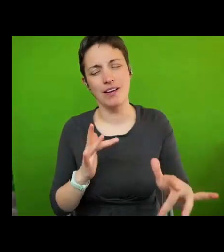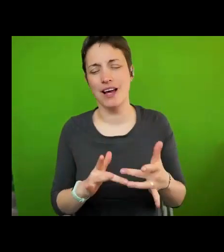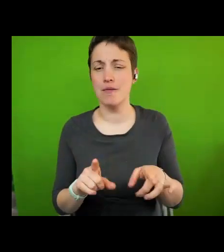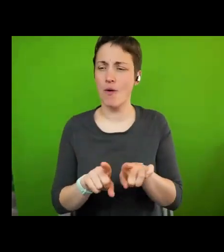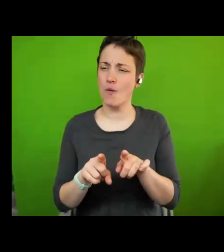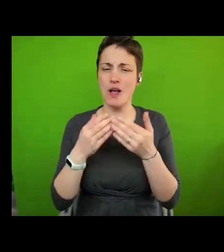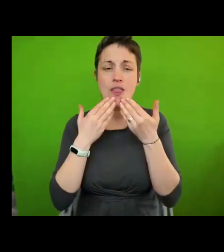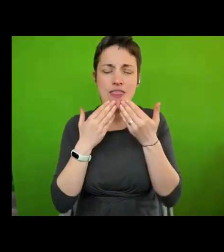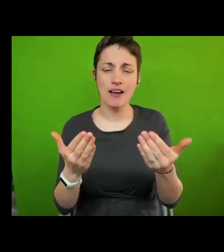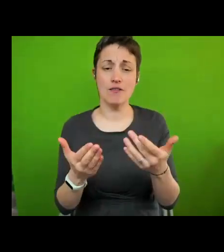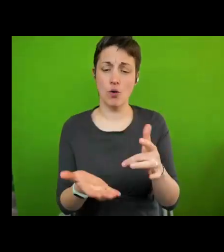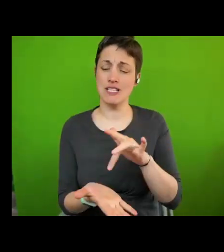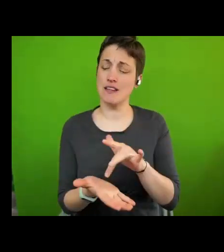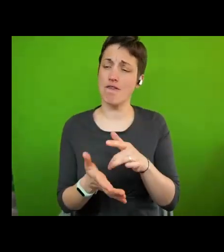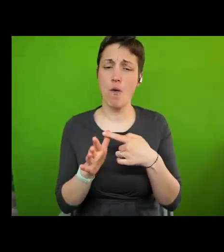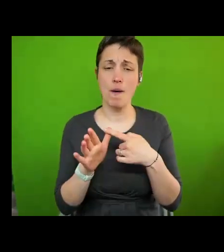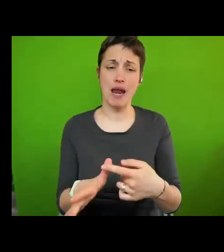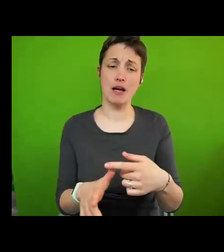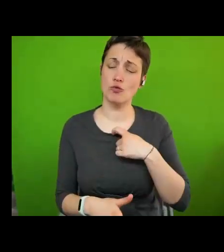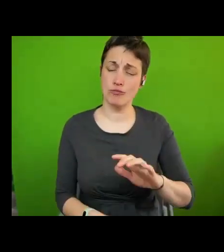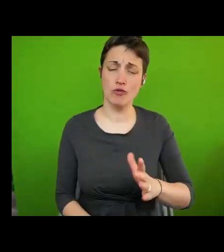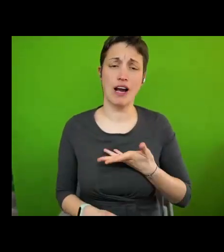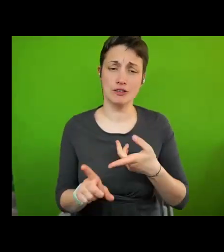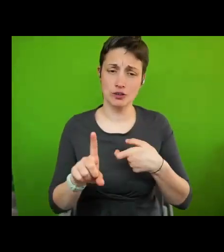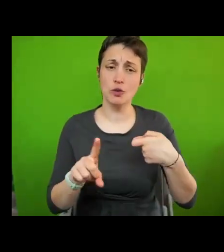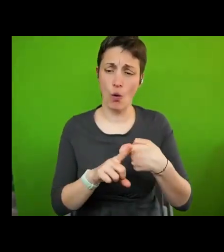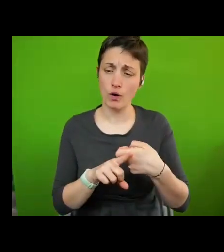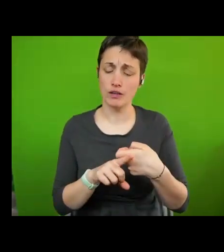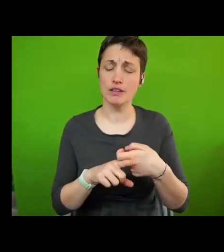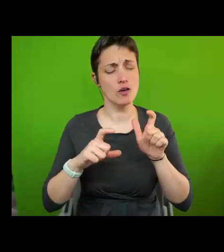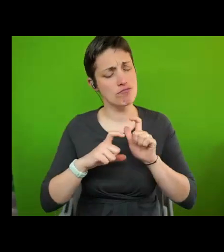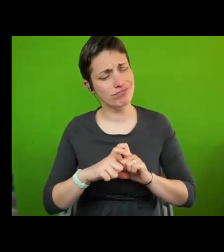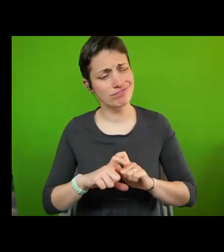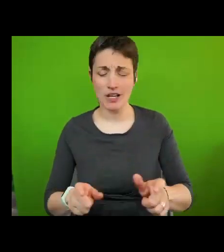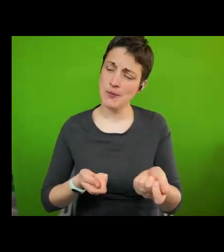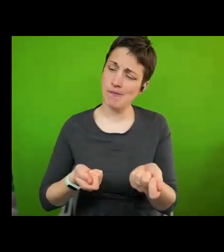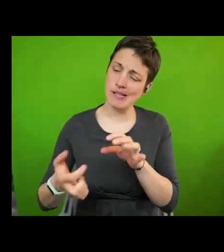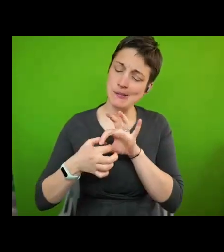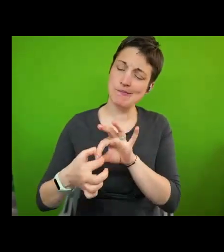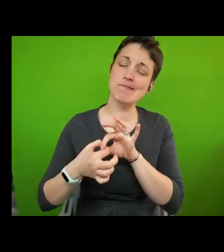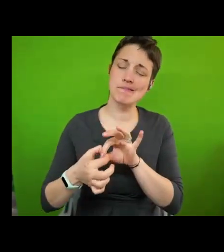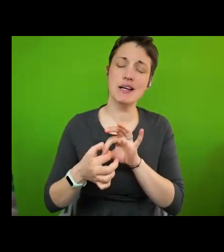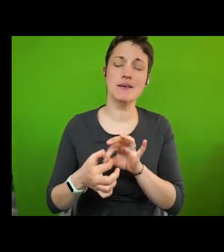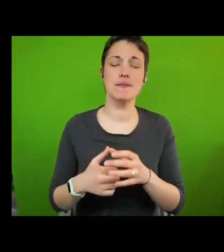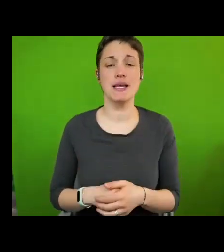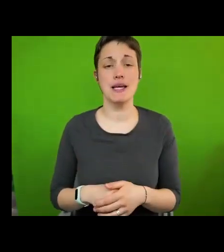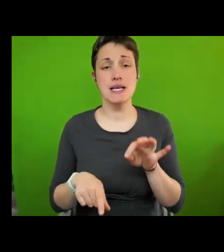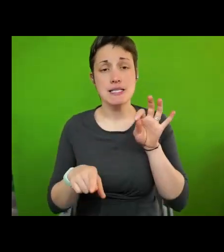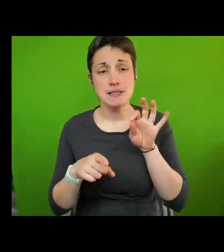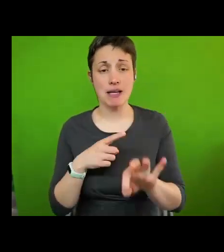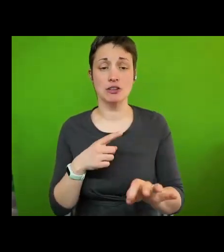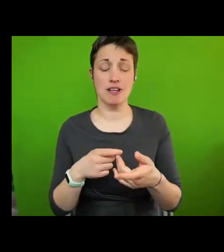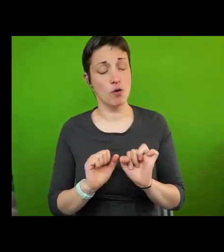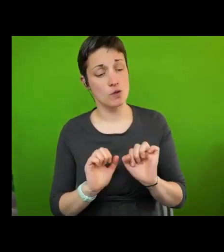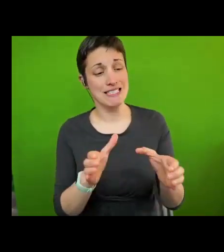very much to the Center for Applied Human Rights at York for the continued cooperation that we have, particularly to your